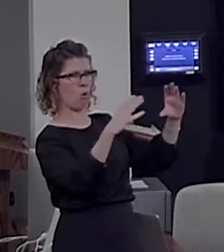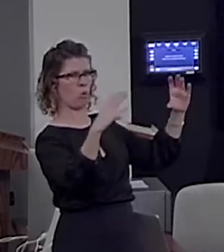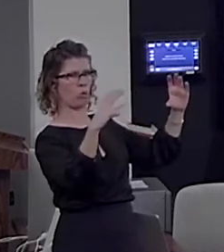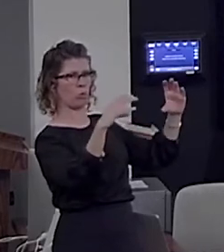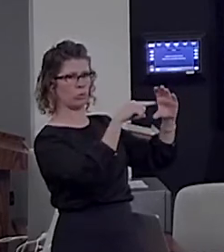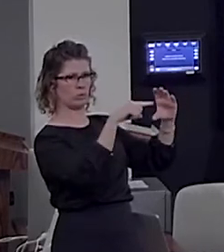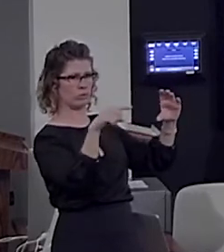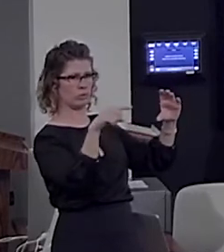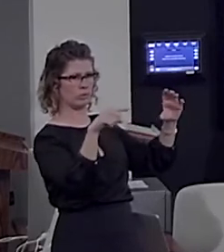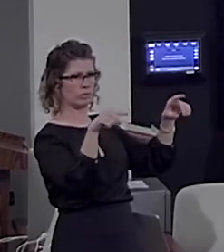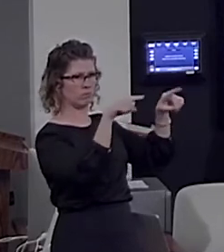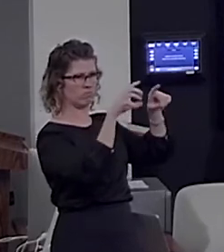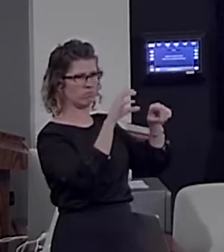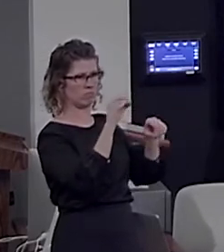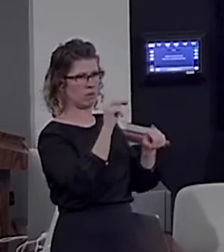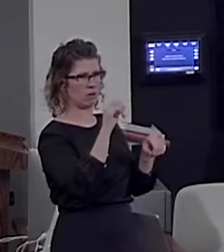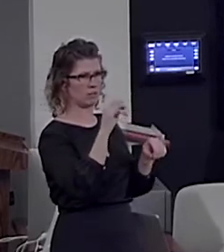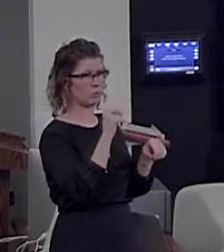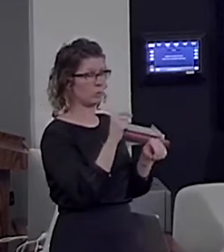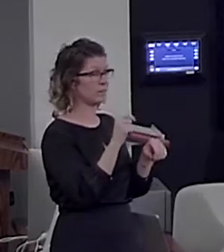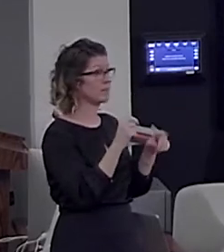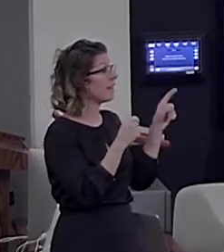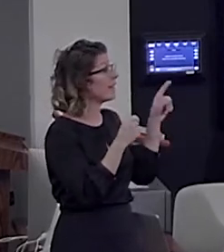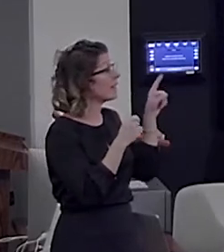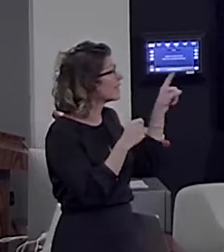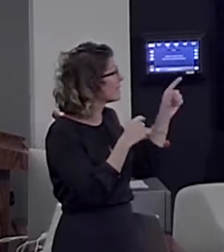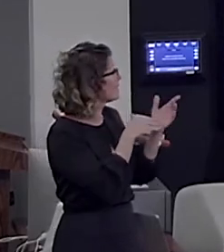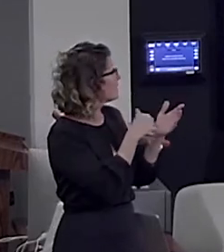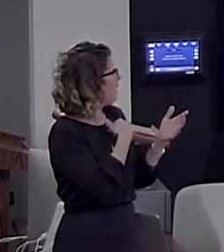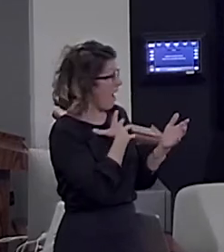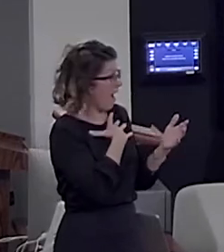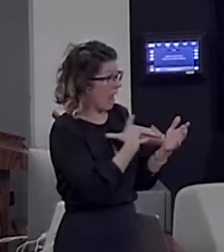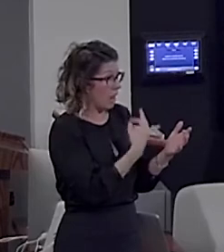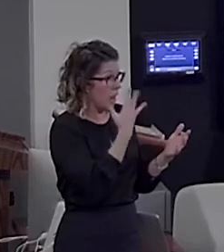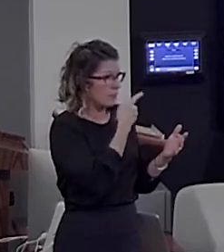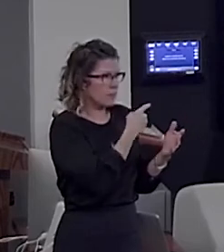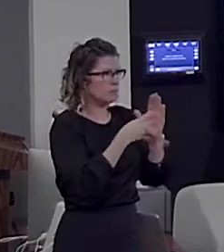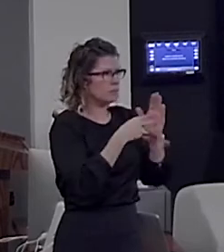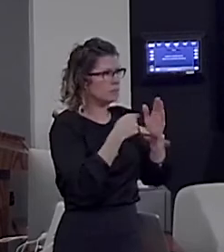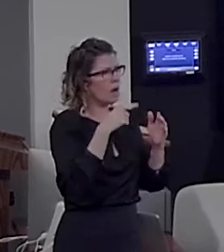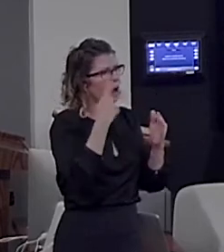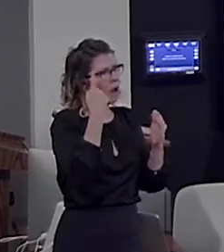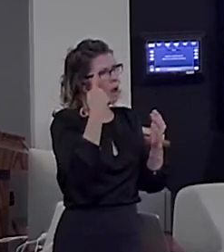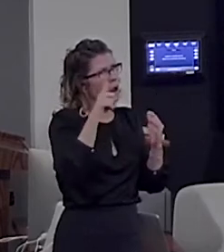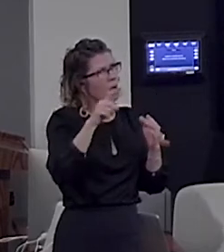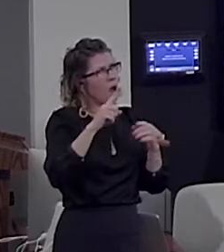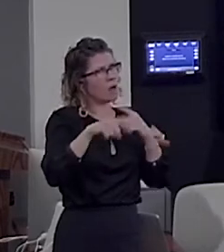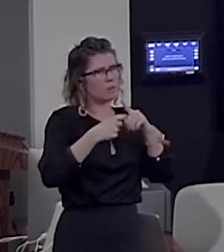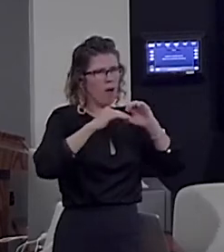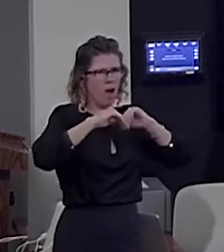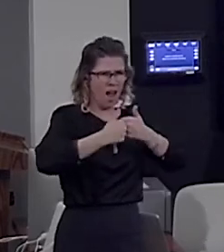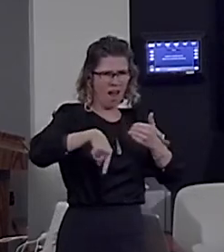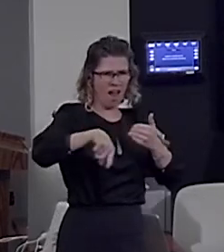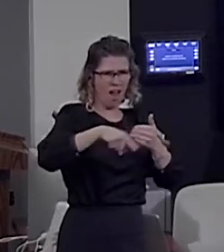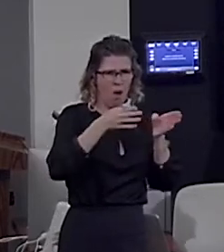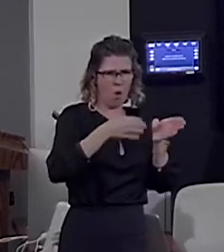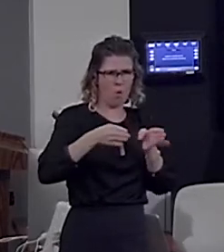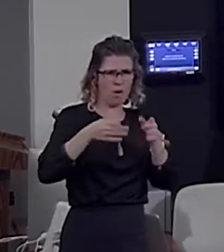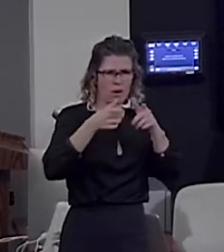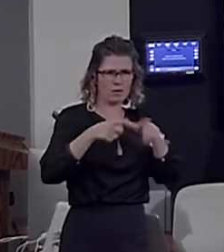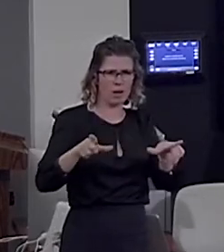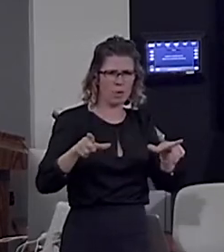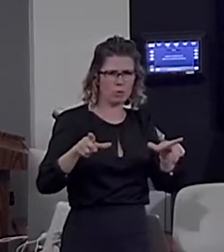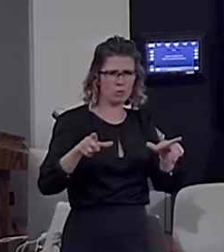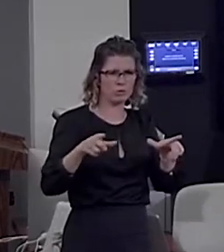Now, what I love about this study is it allows us to ask questions about the organization of language. So, for instance, there is a very clear